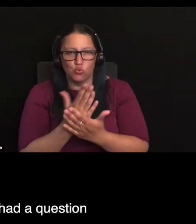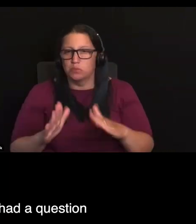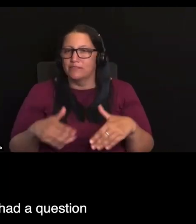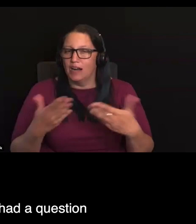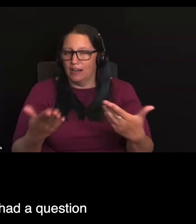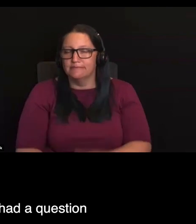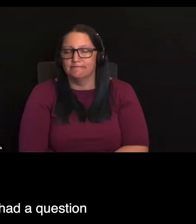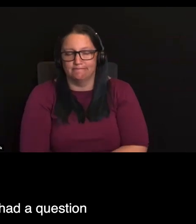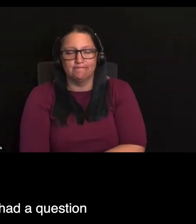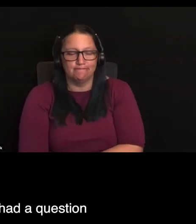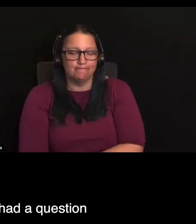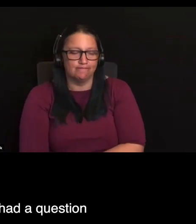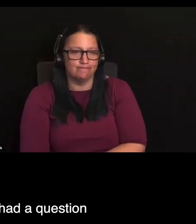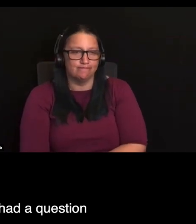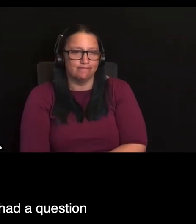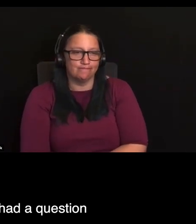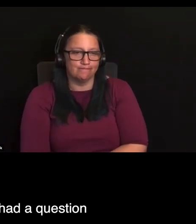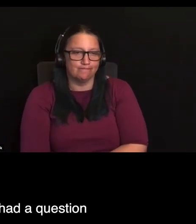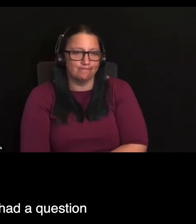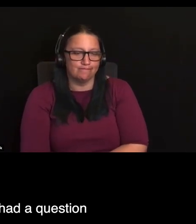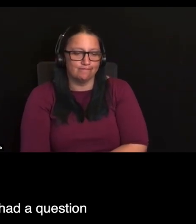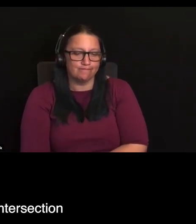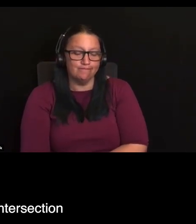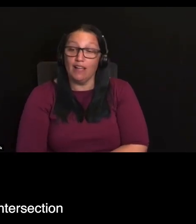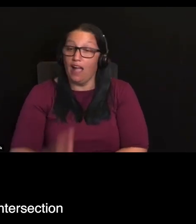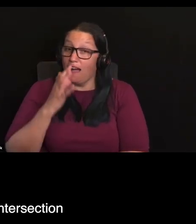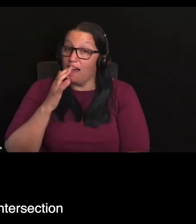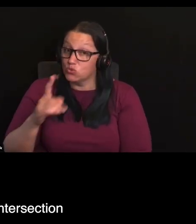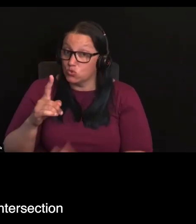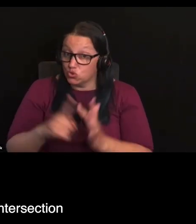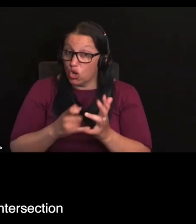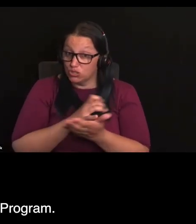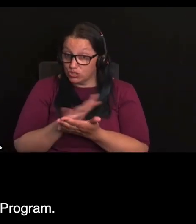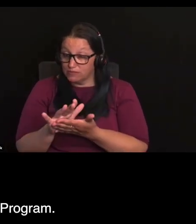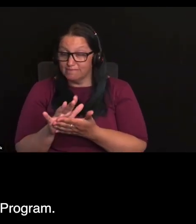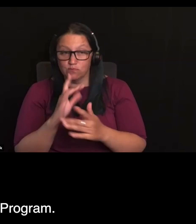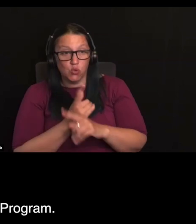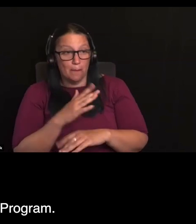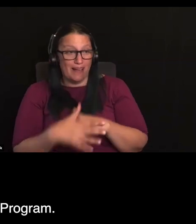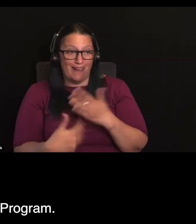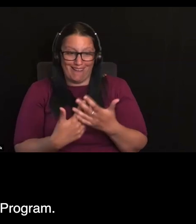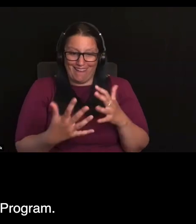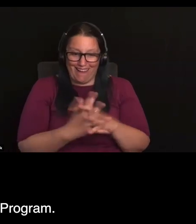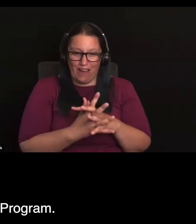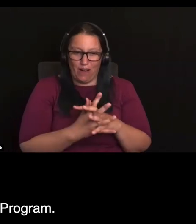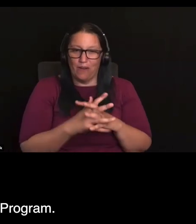And Josh linked to, I know we had a question a little bit earlier around kind of the intersection with the support at home